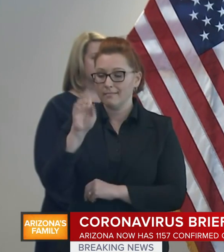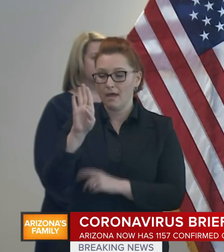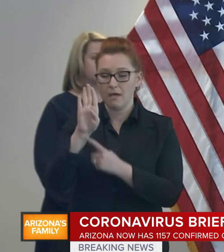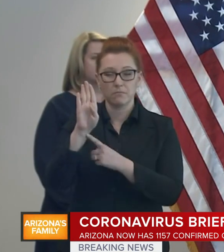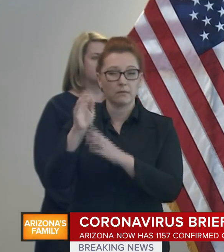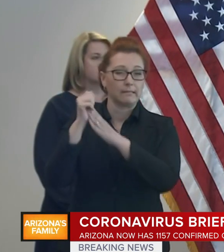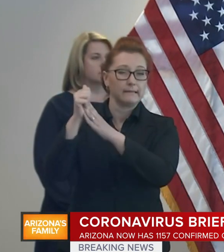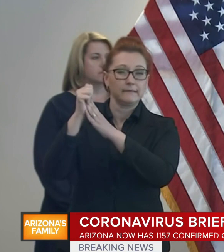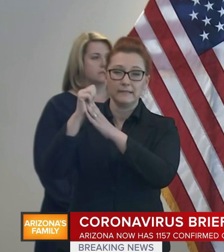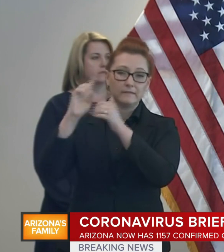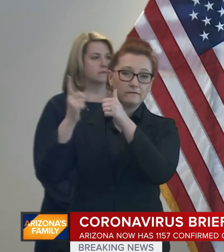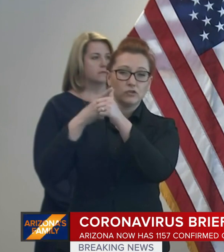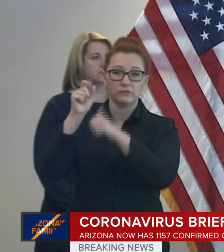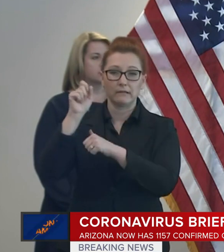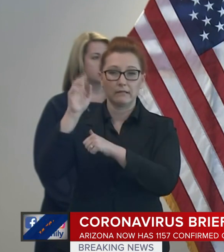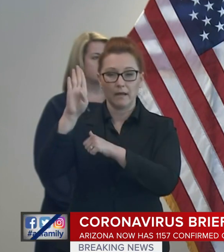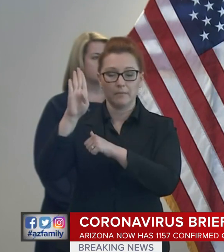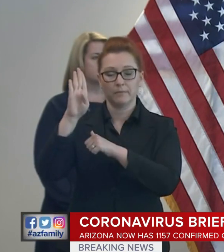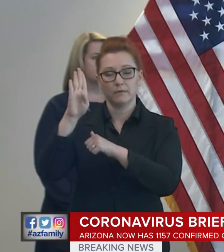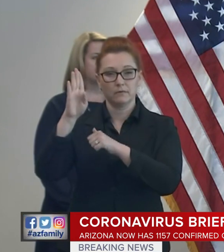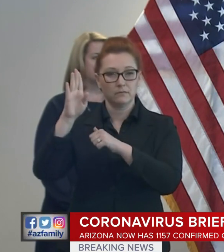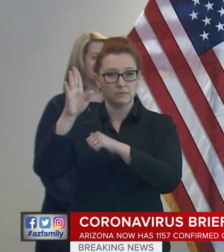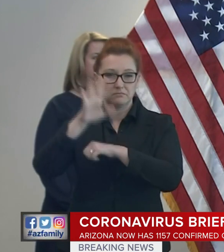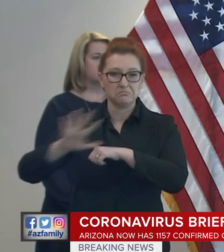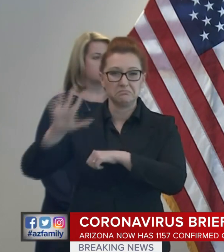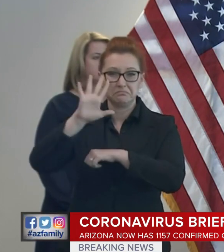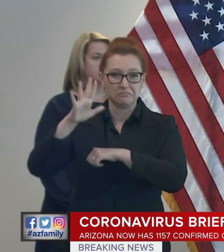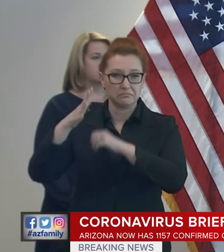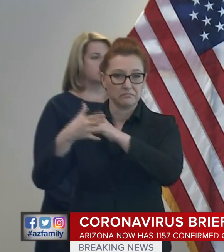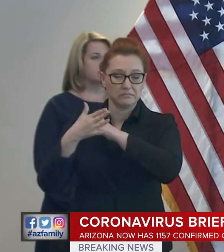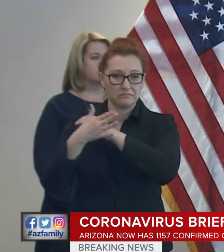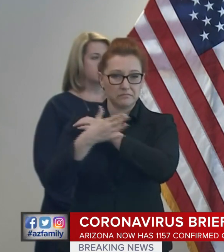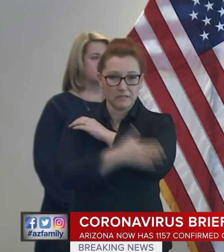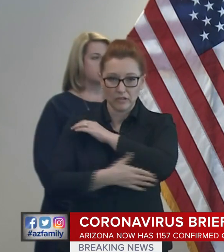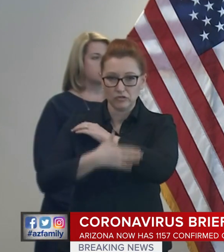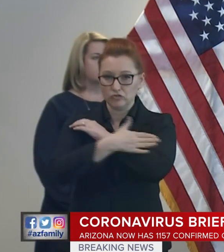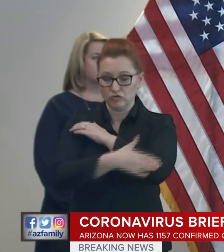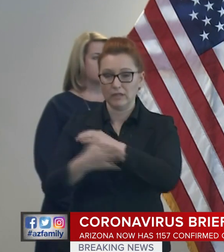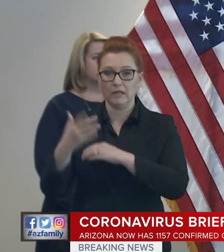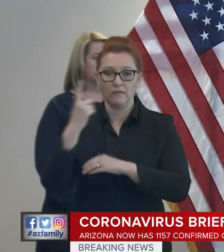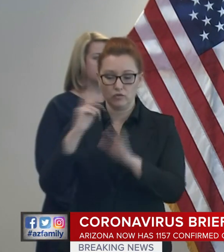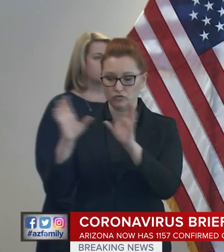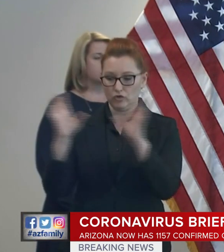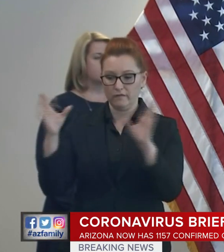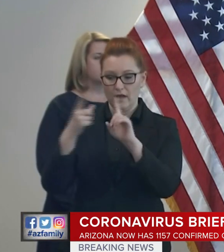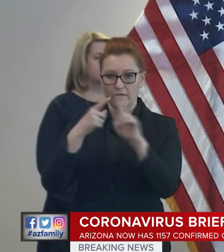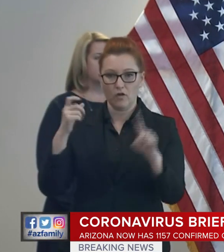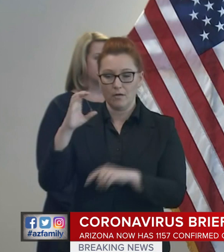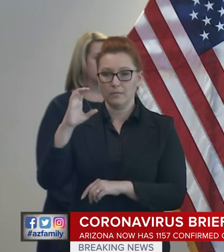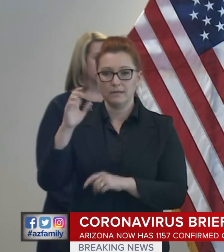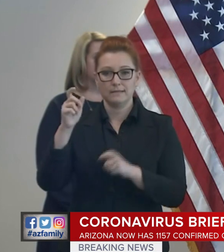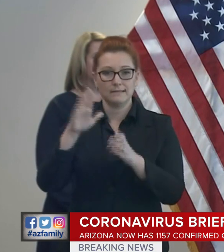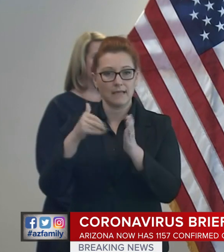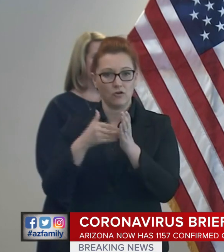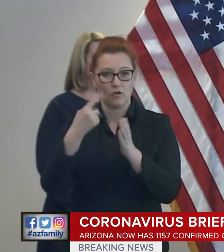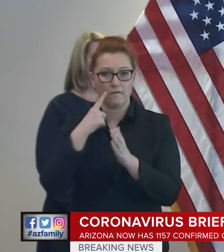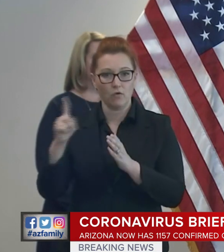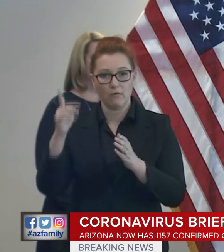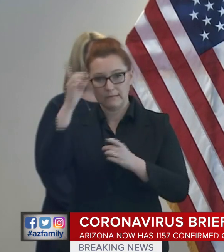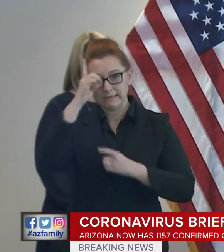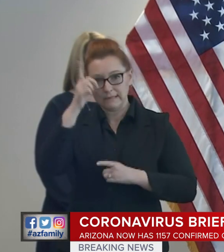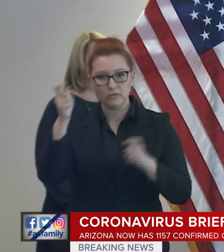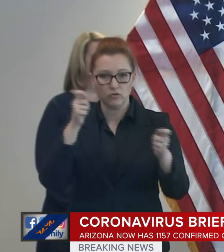labs in the nation to be certified by the Centers for Disease Control and Prevention to test for COVID-19.